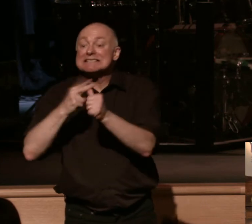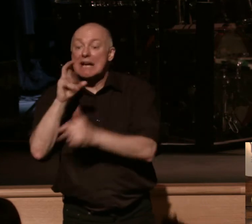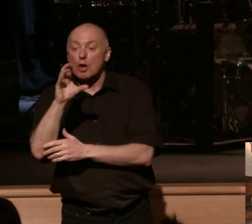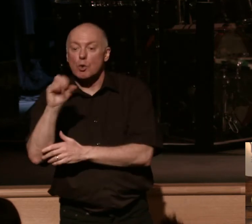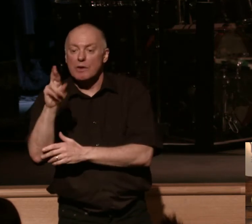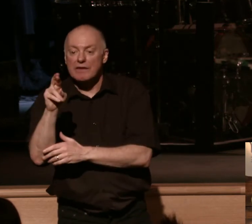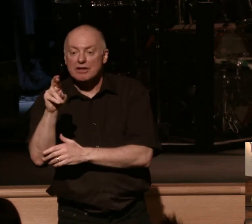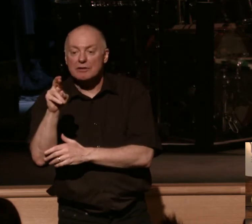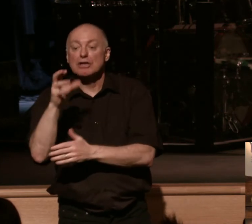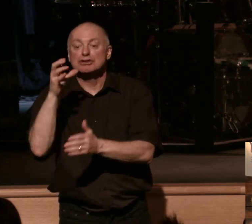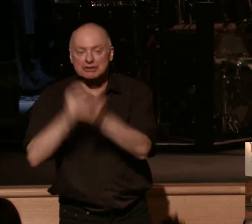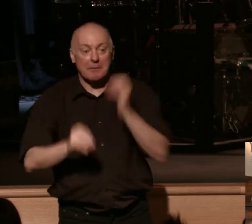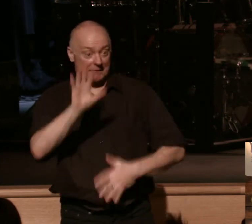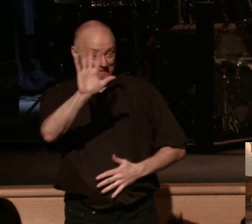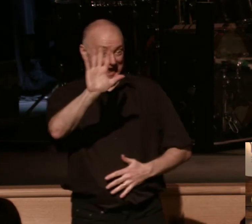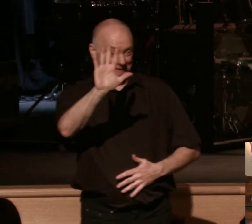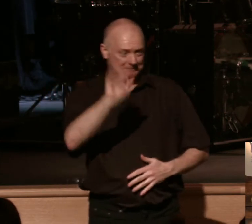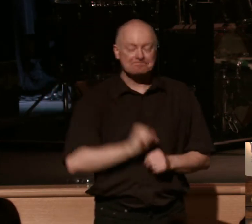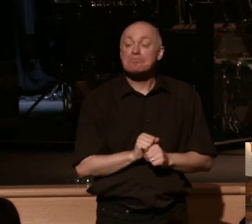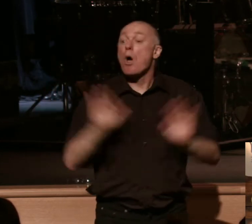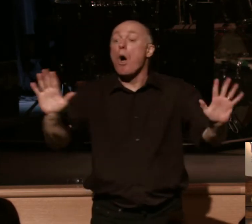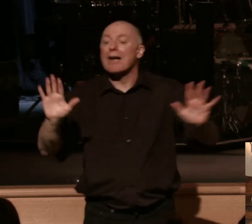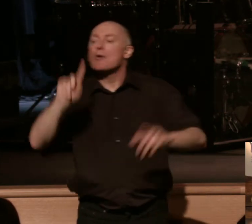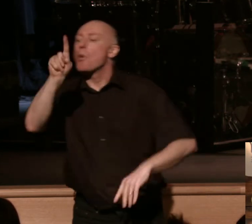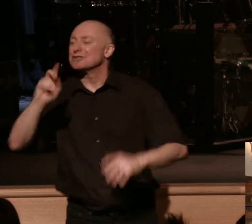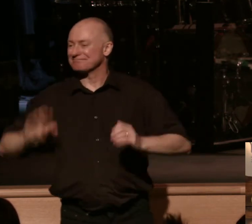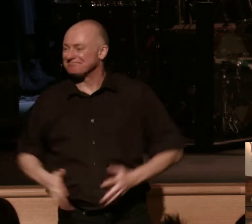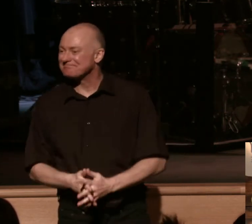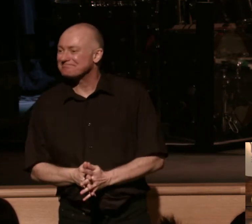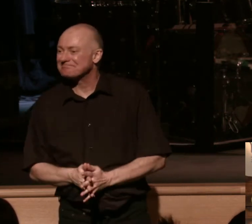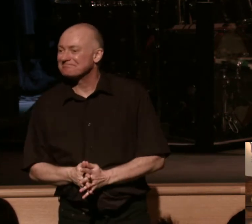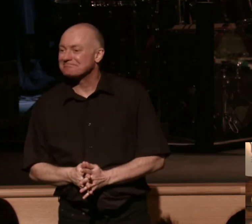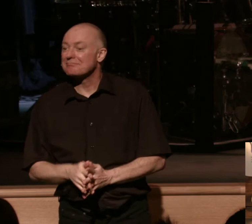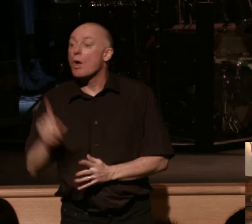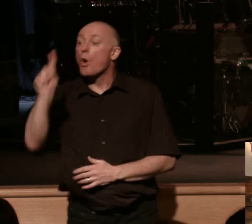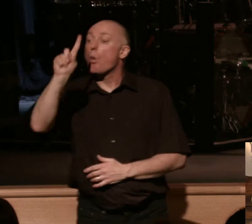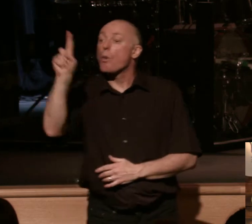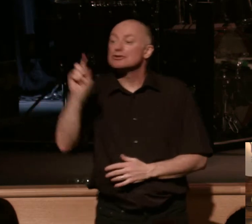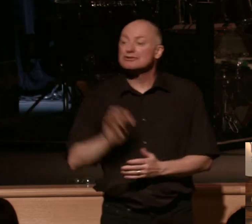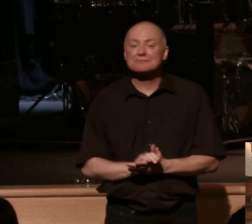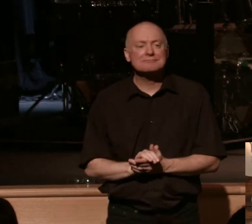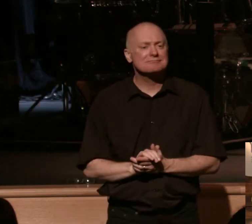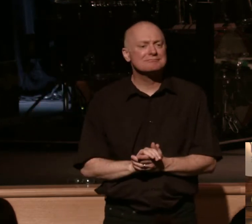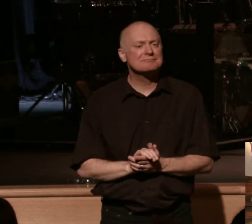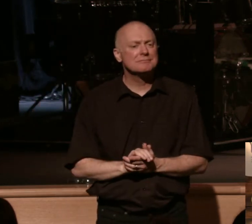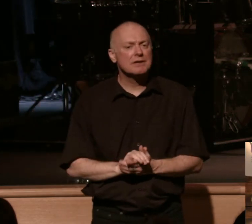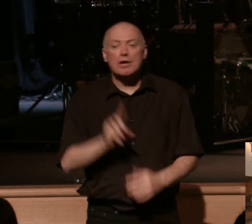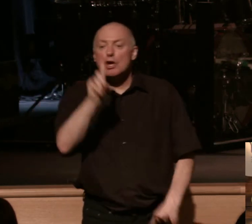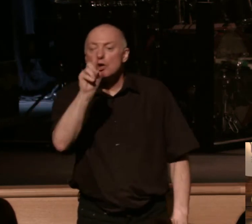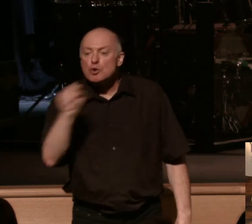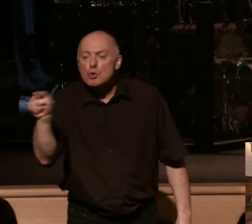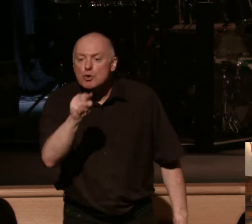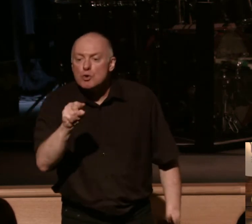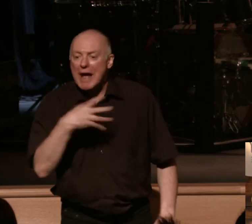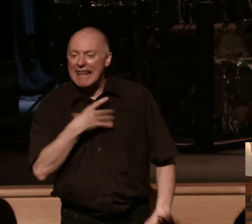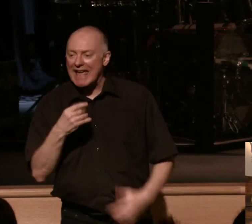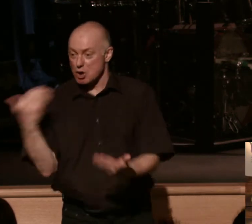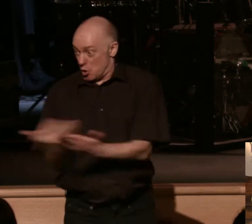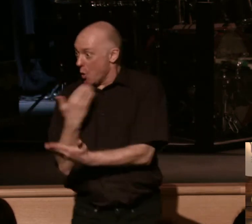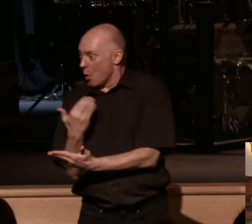chapter five. So let me ask you a question. The question is this. Do you like new? Do you